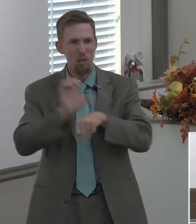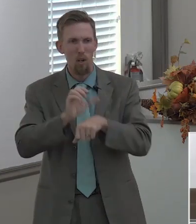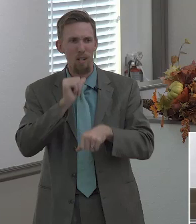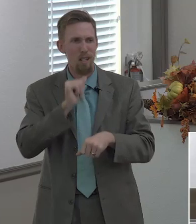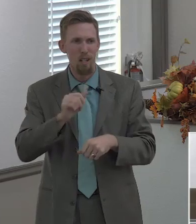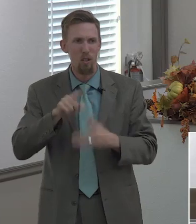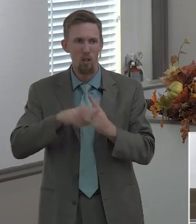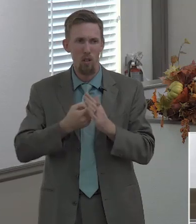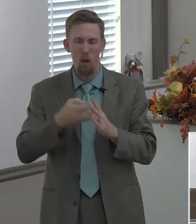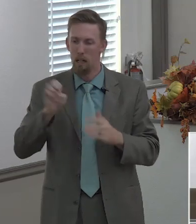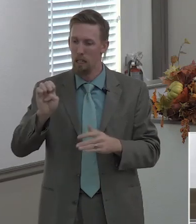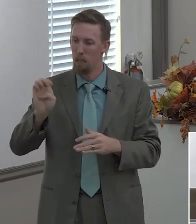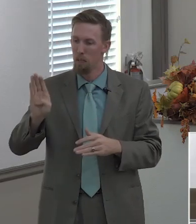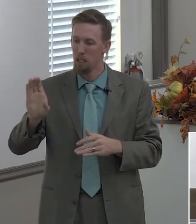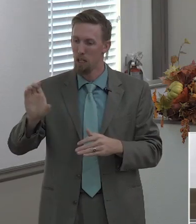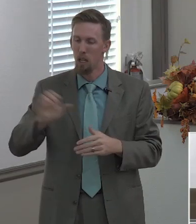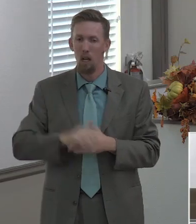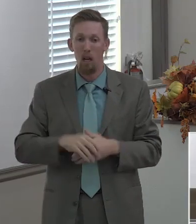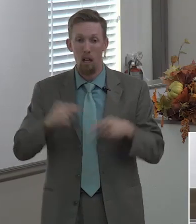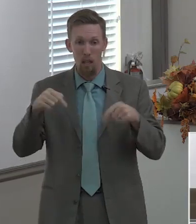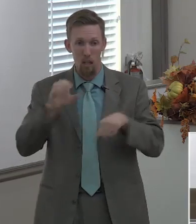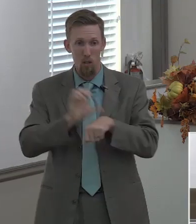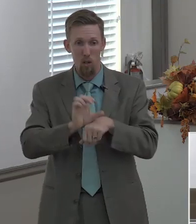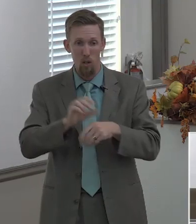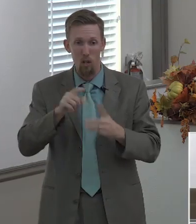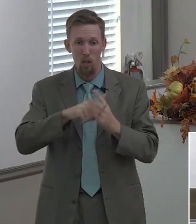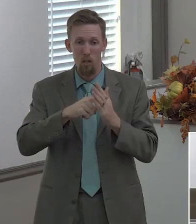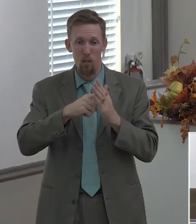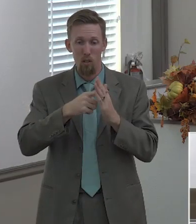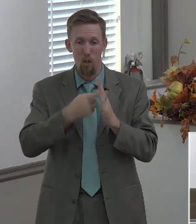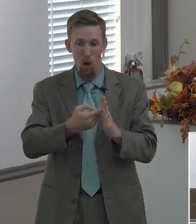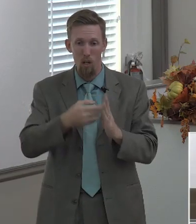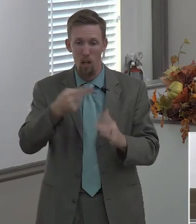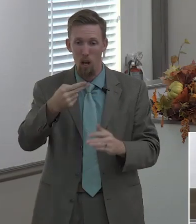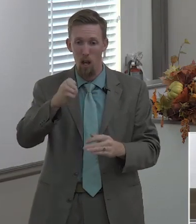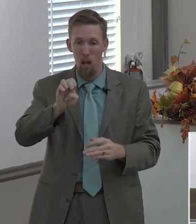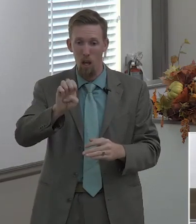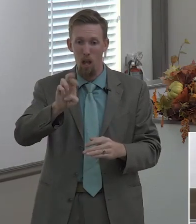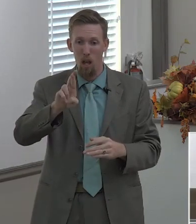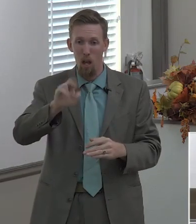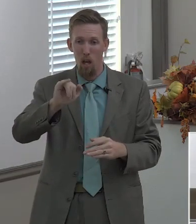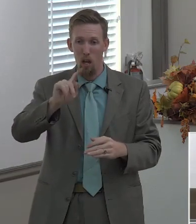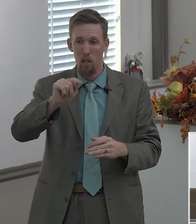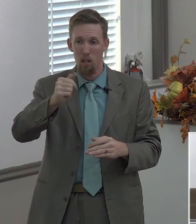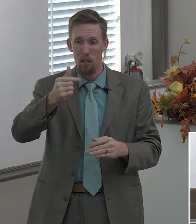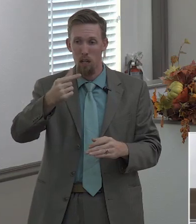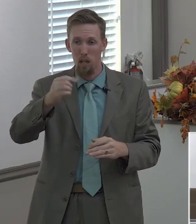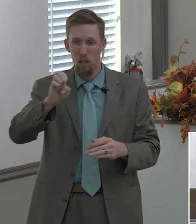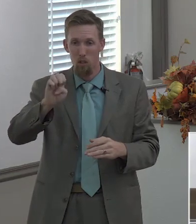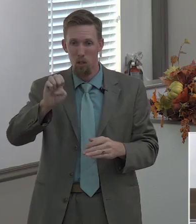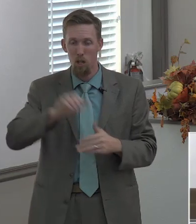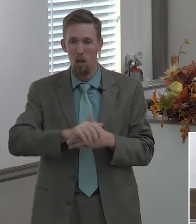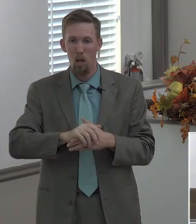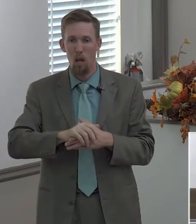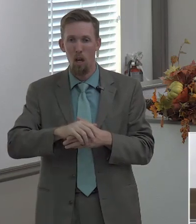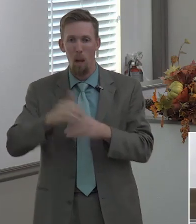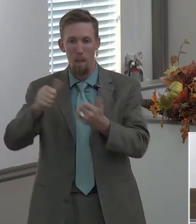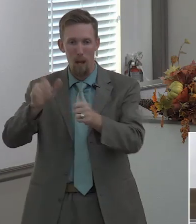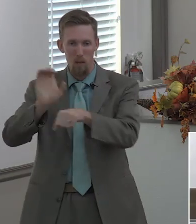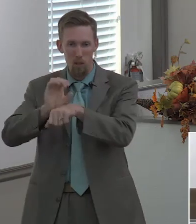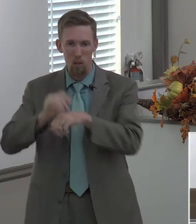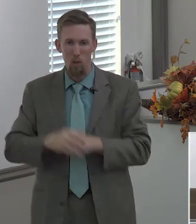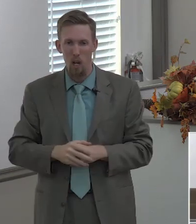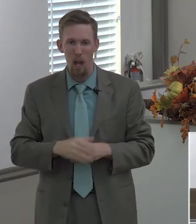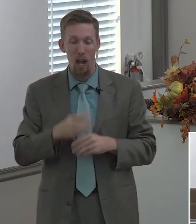church it started out as a as an outgrowth of a